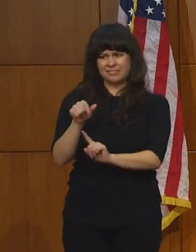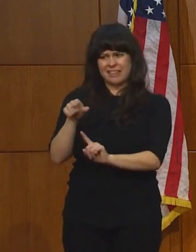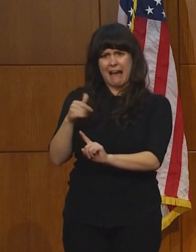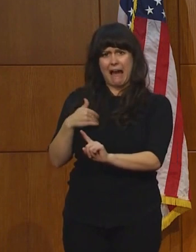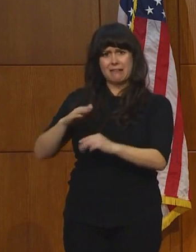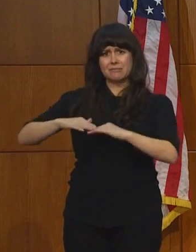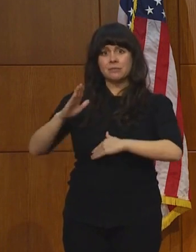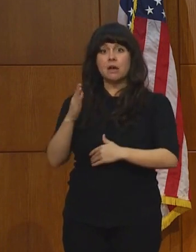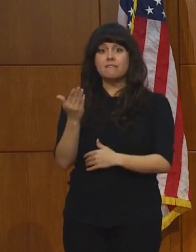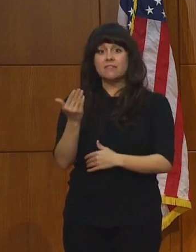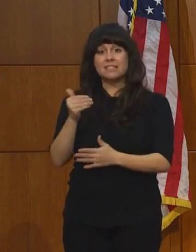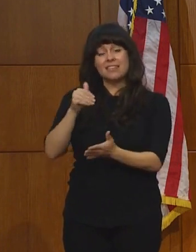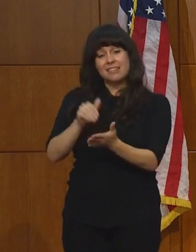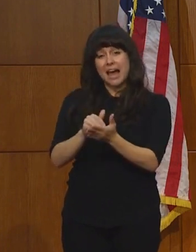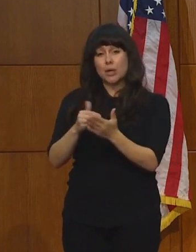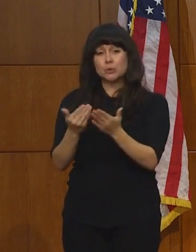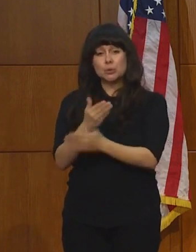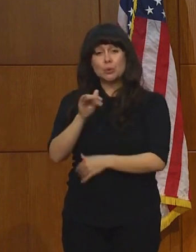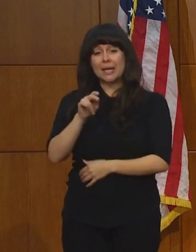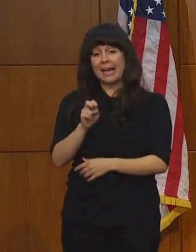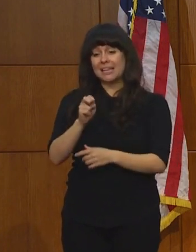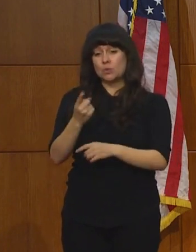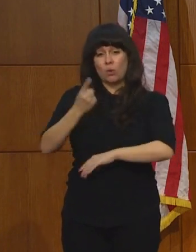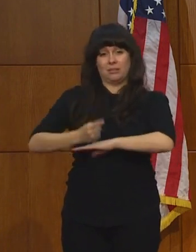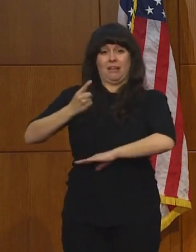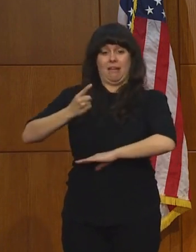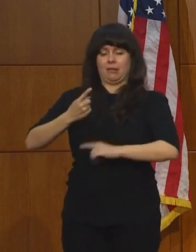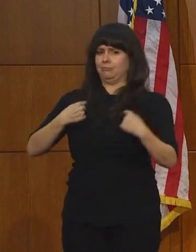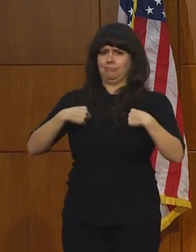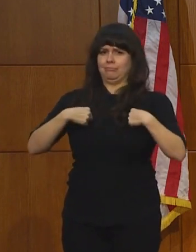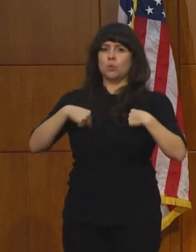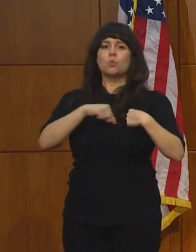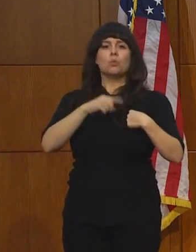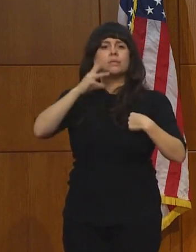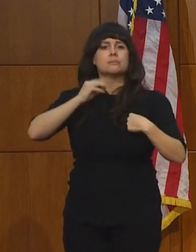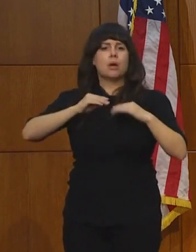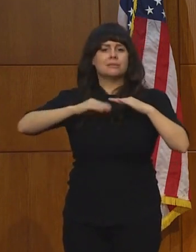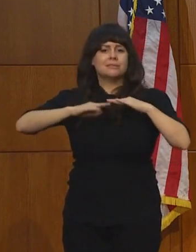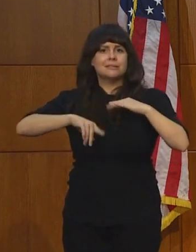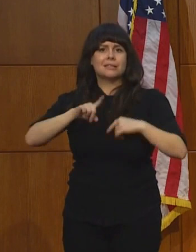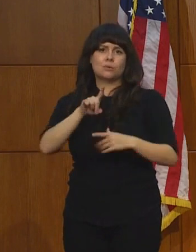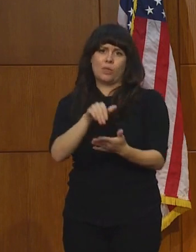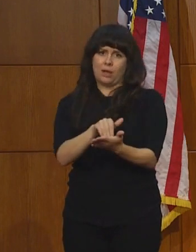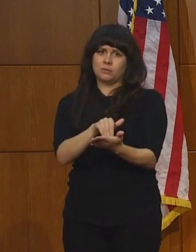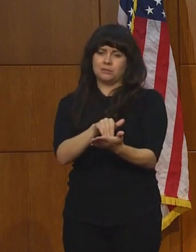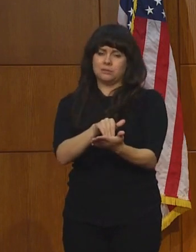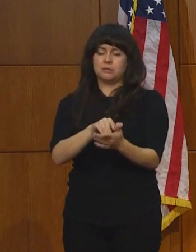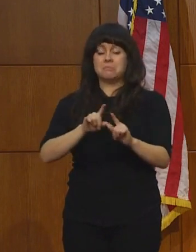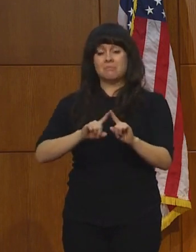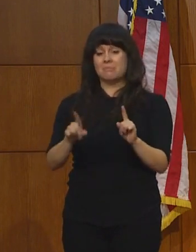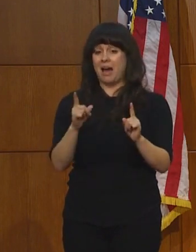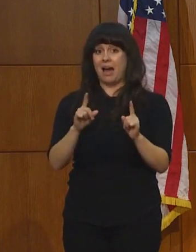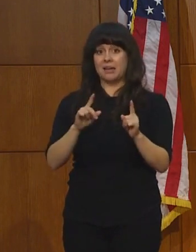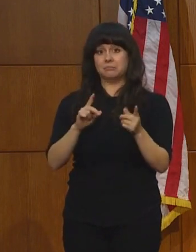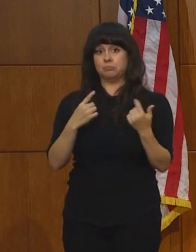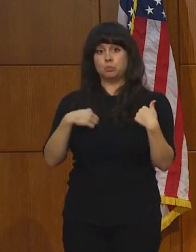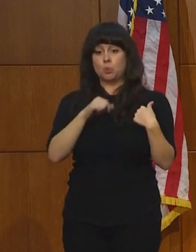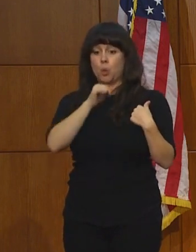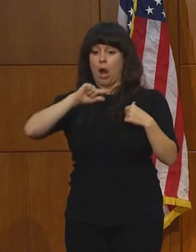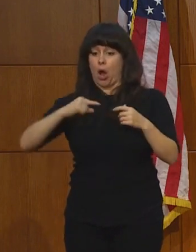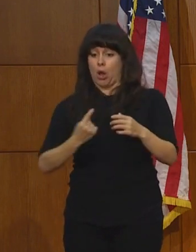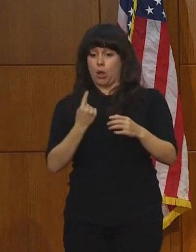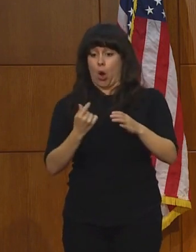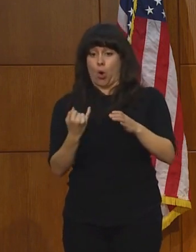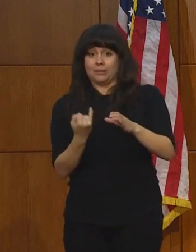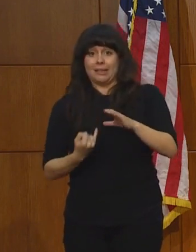cases in one day. We had fewer than 1,000. But we don't live in a vacuum. We border